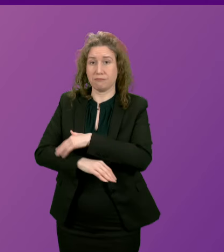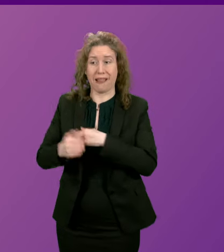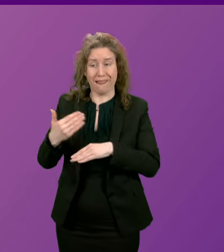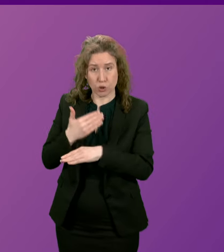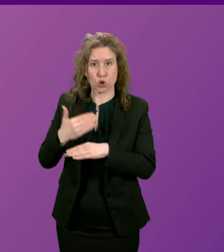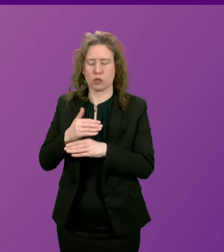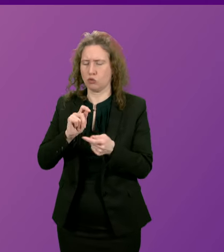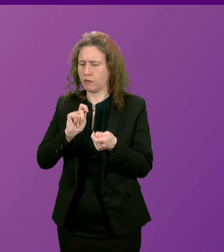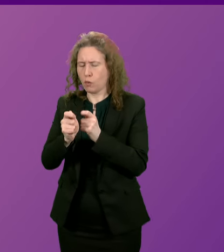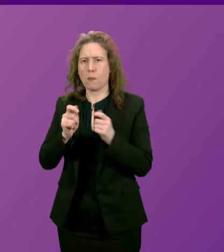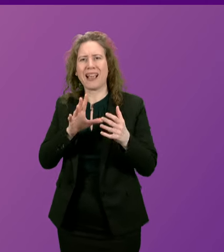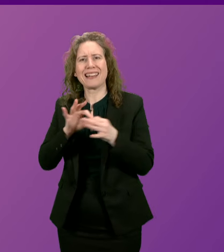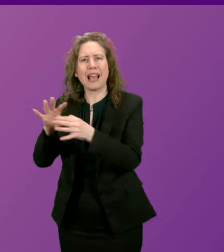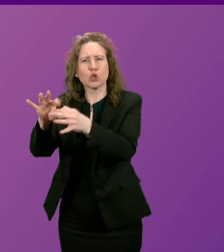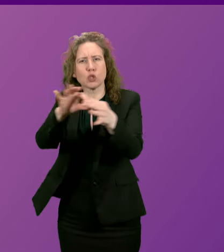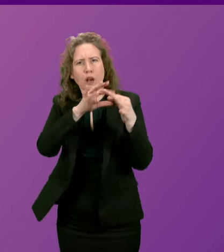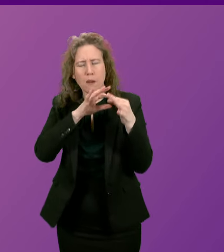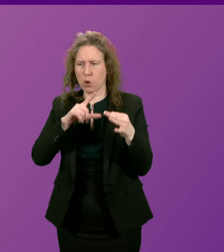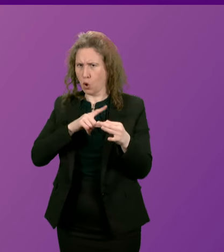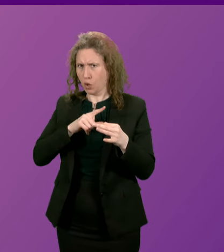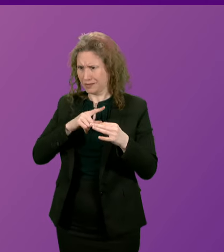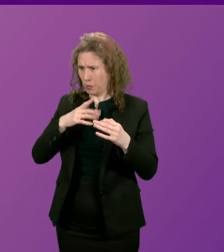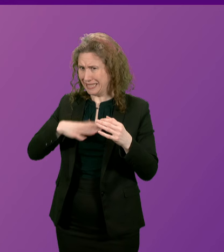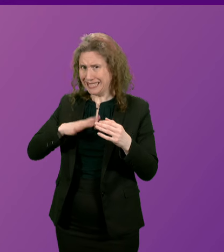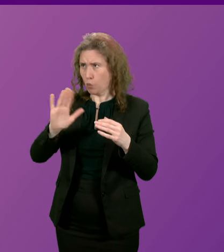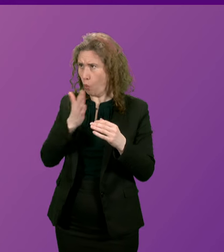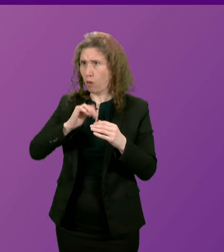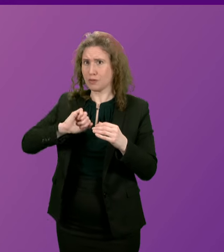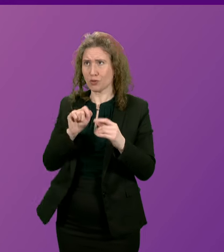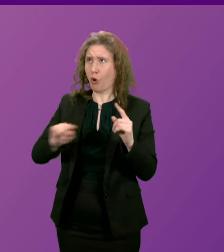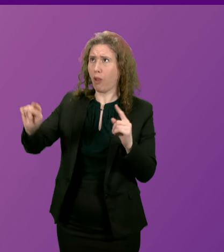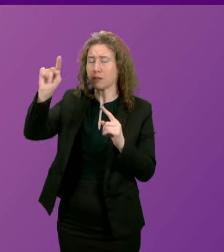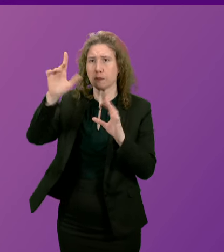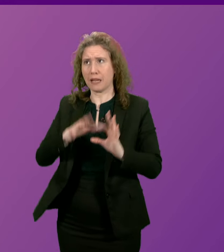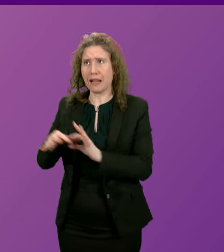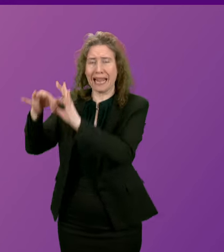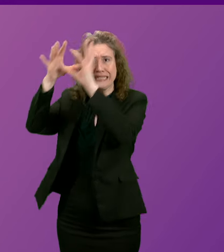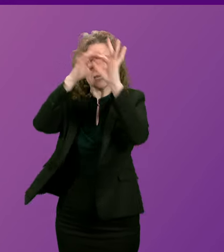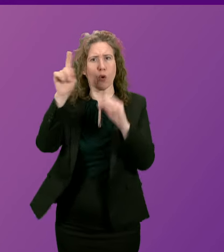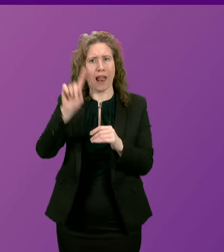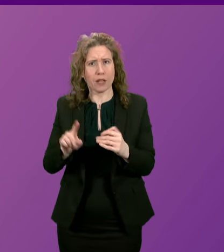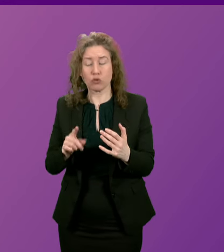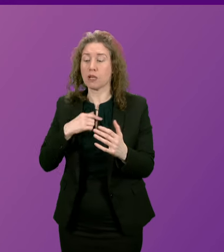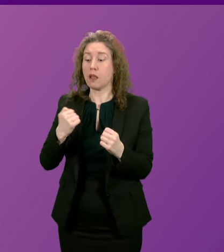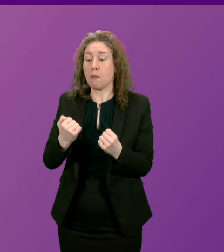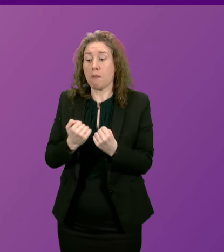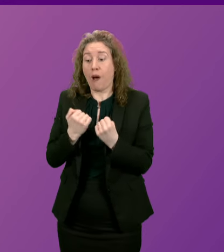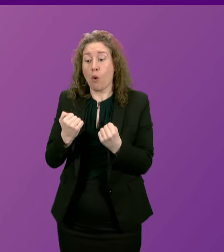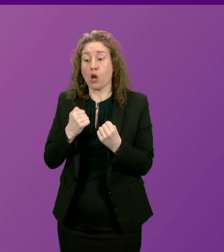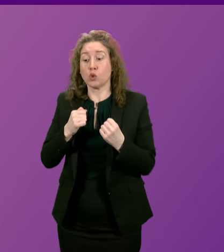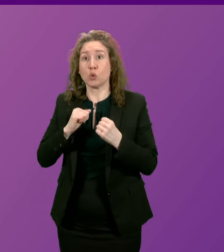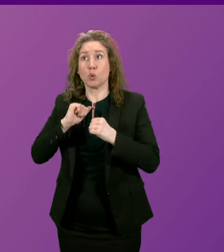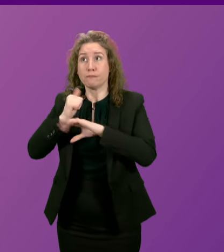reform the connection process so that Scottish projects can connect to the grid when they are ready to do so the powers to reform the grid connection process are of course reserved